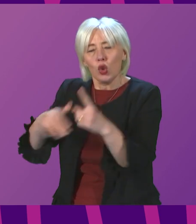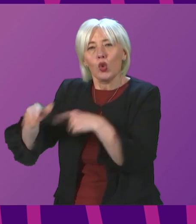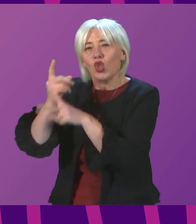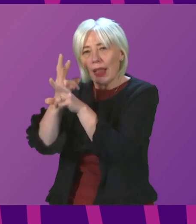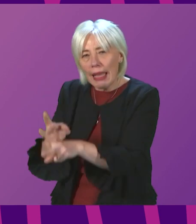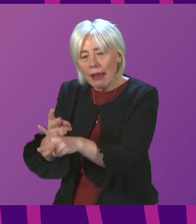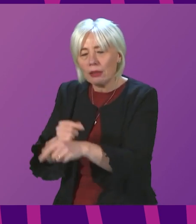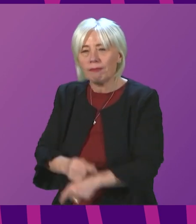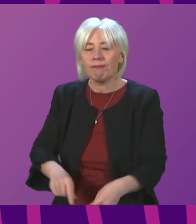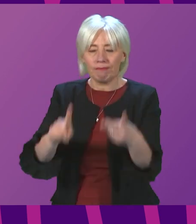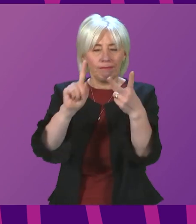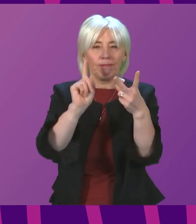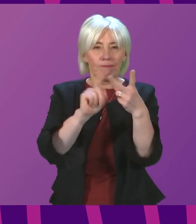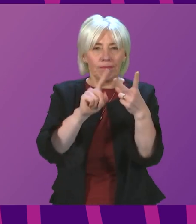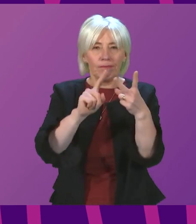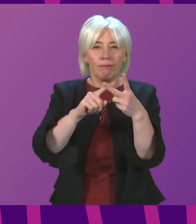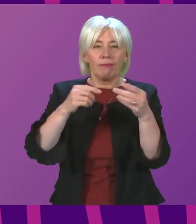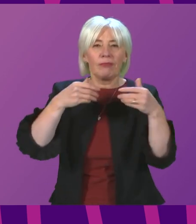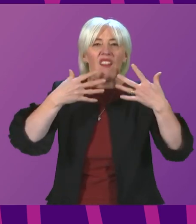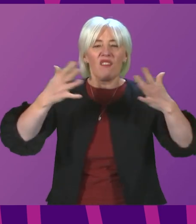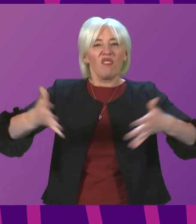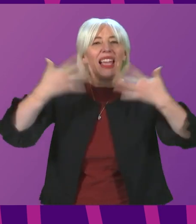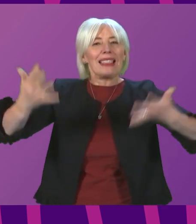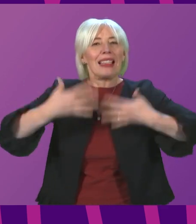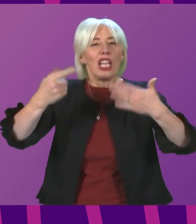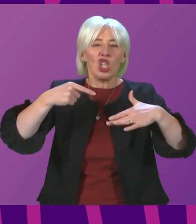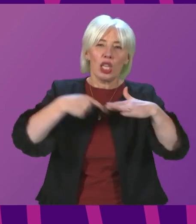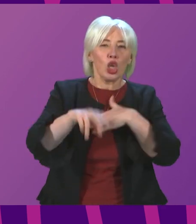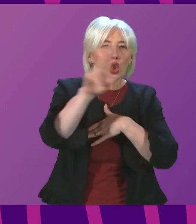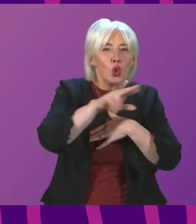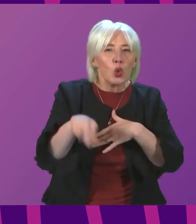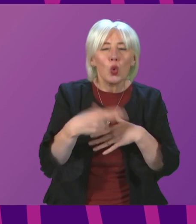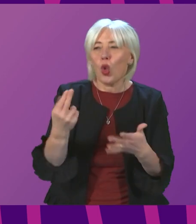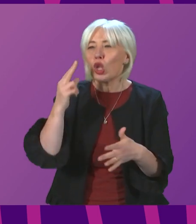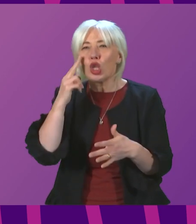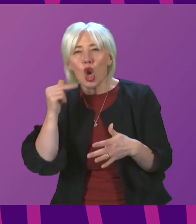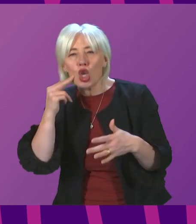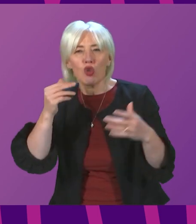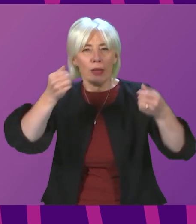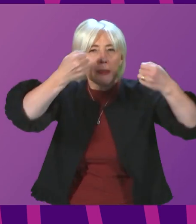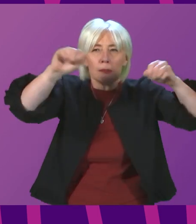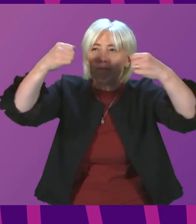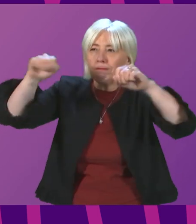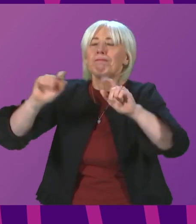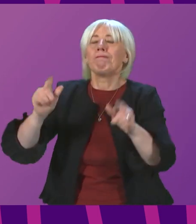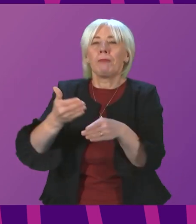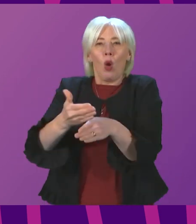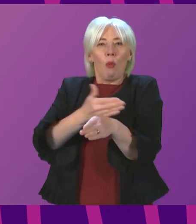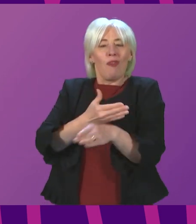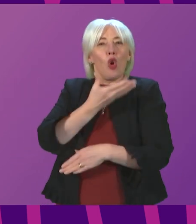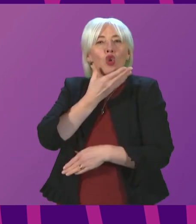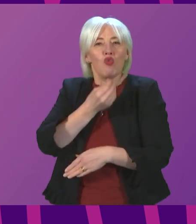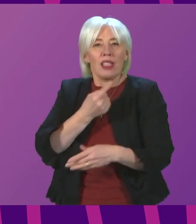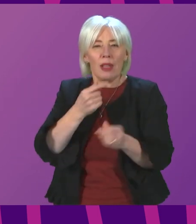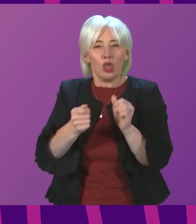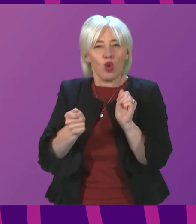is about ventilation in schools and in early years settings. Before Christmas, we published